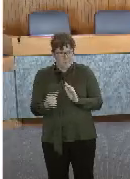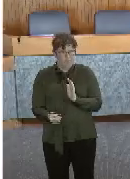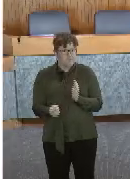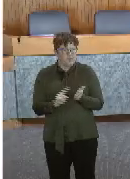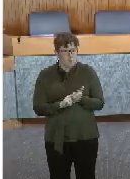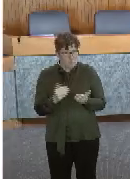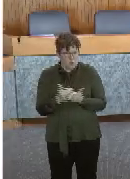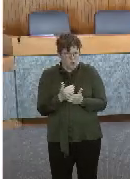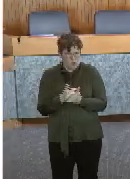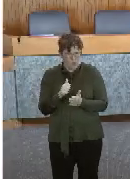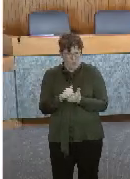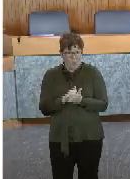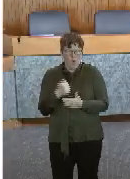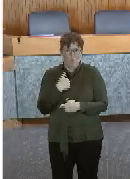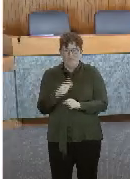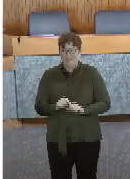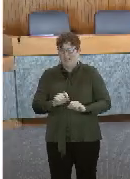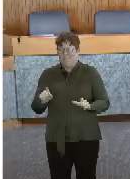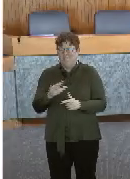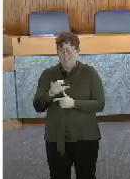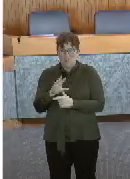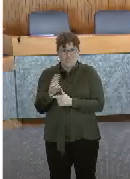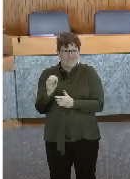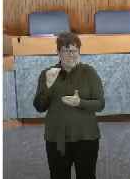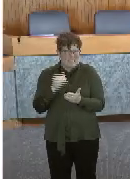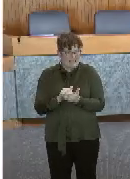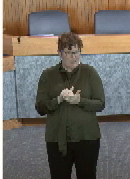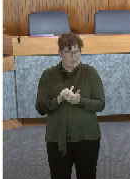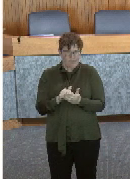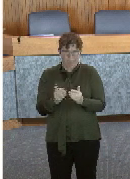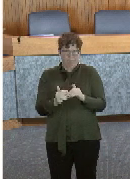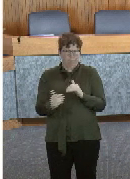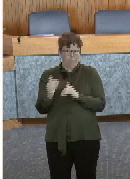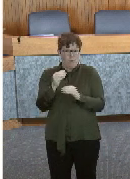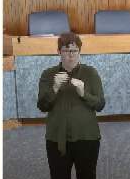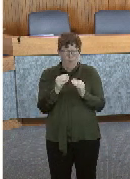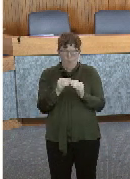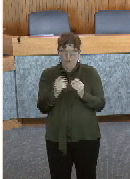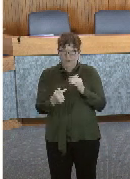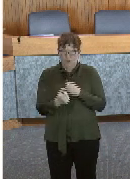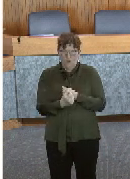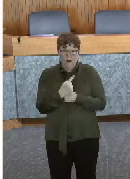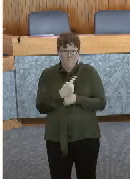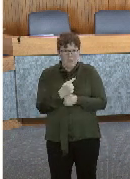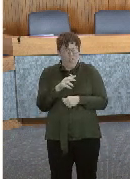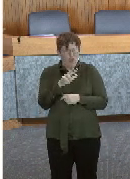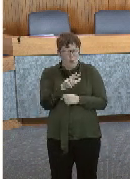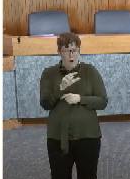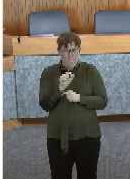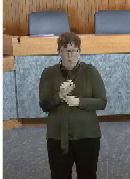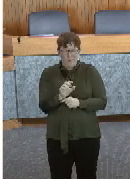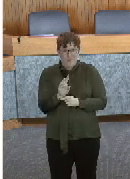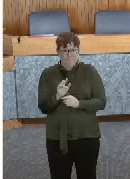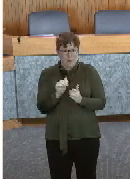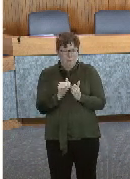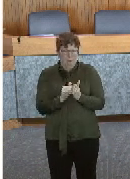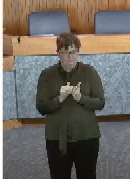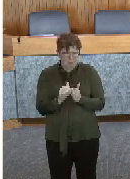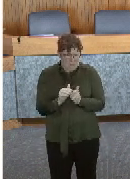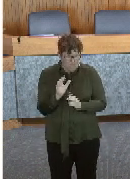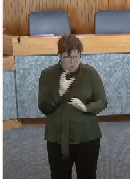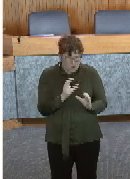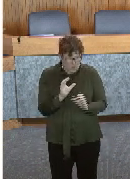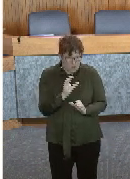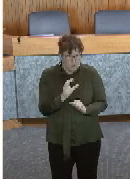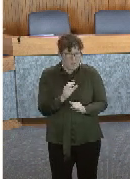the state. We sent out 560,000 plus notifications. There were 3.7 million searches. And there are